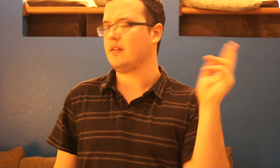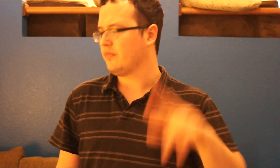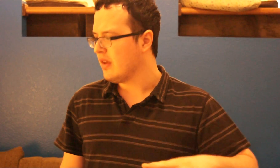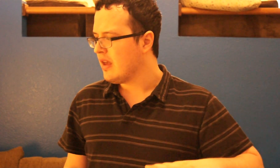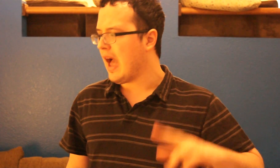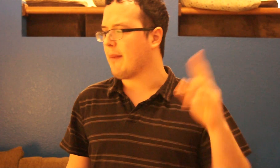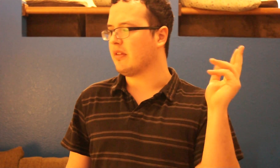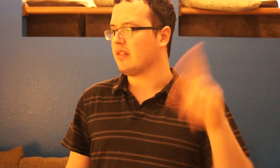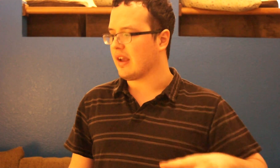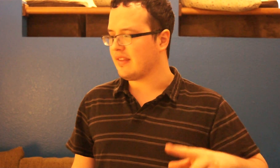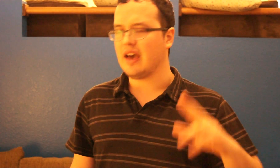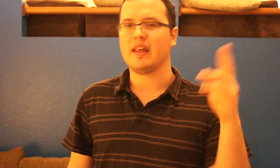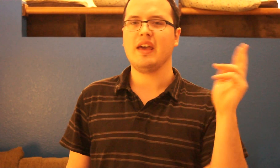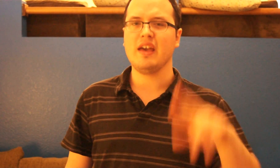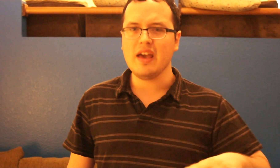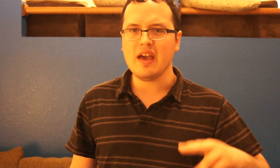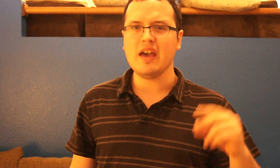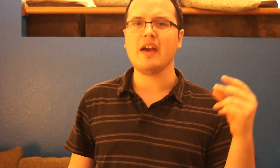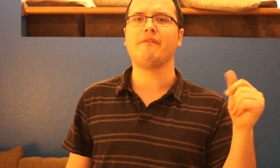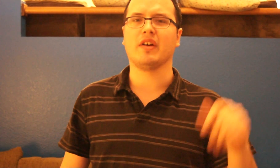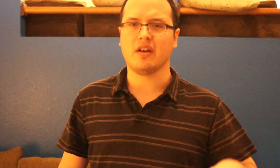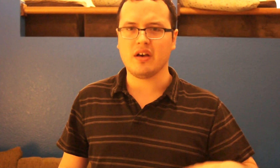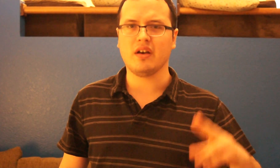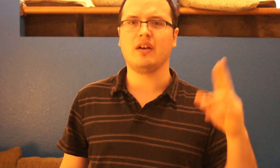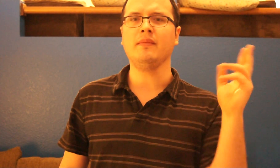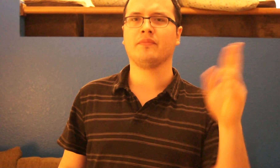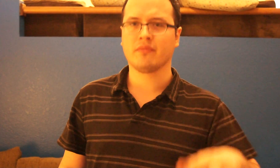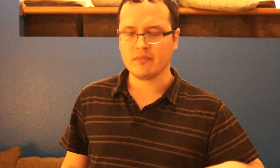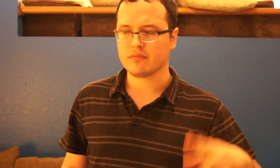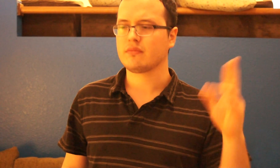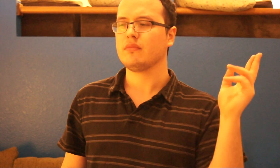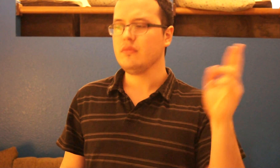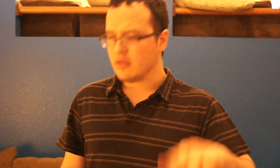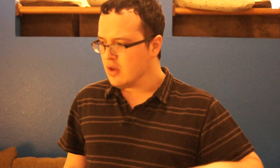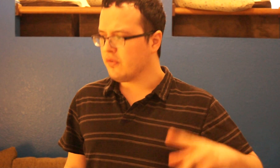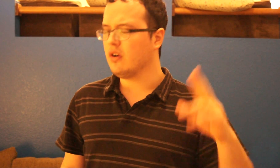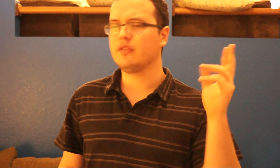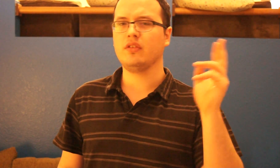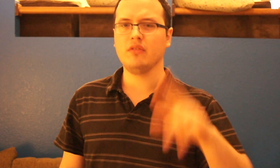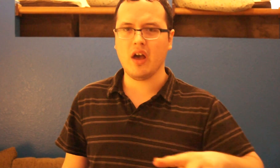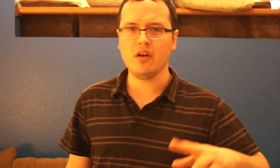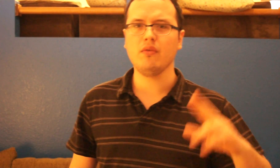I've been knocked out of heaven for too long